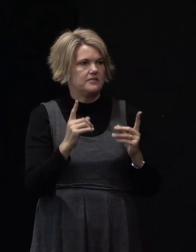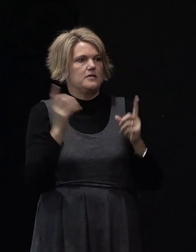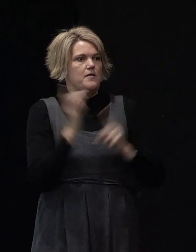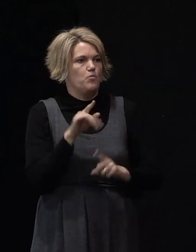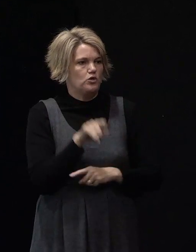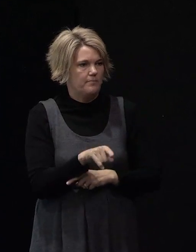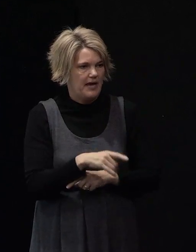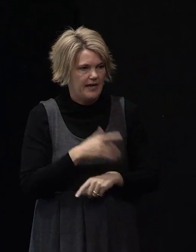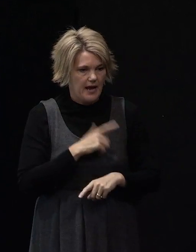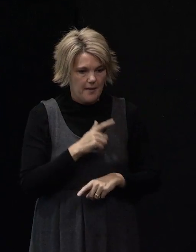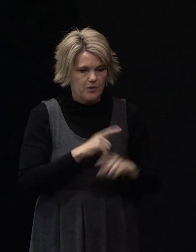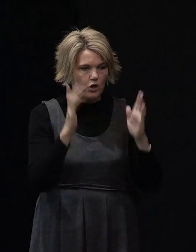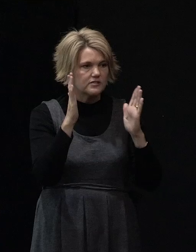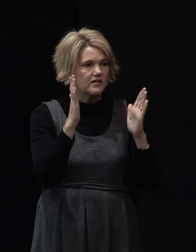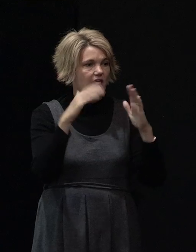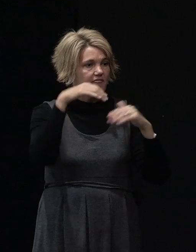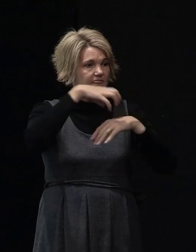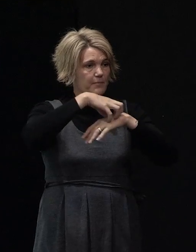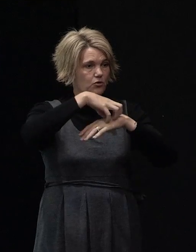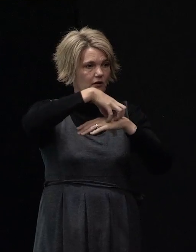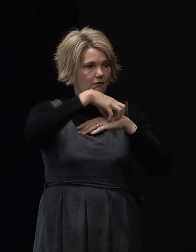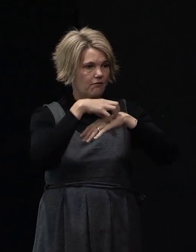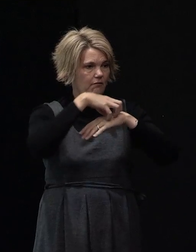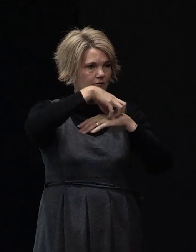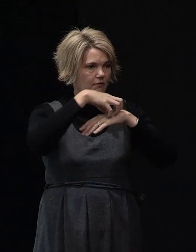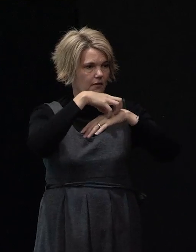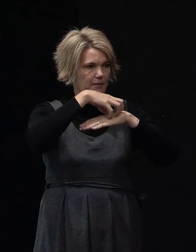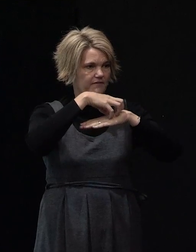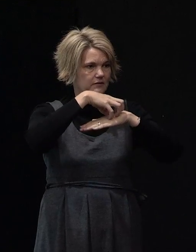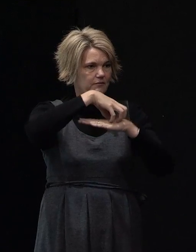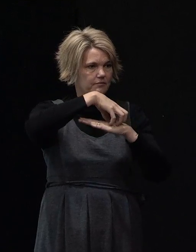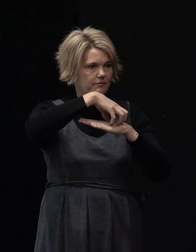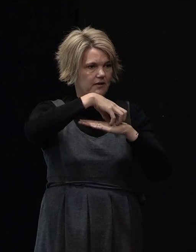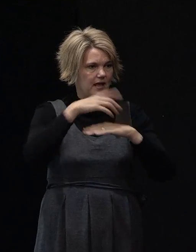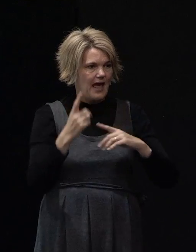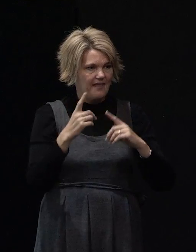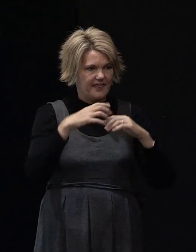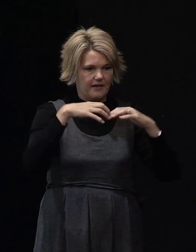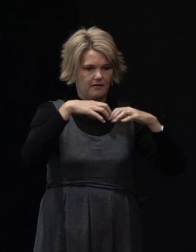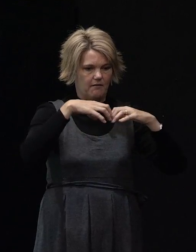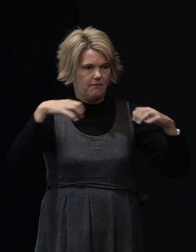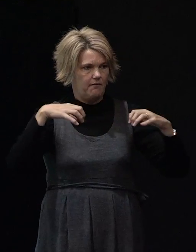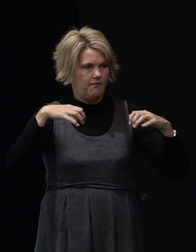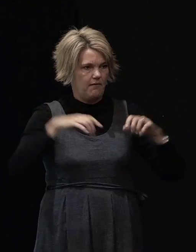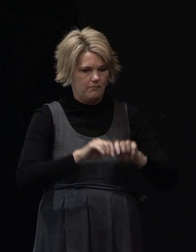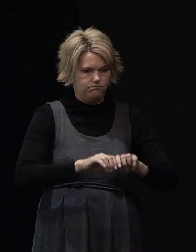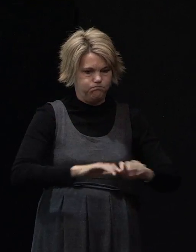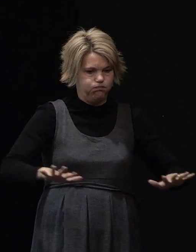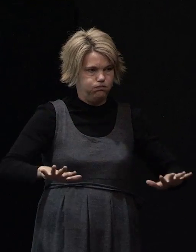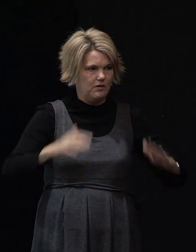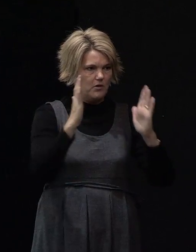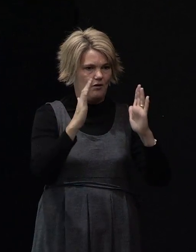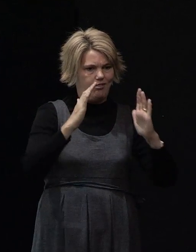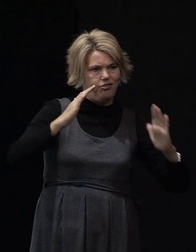can easily ride along with the ground if it's settling as one, but if it's tilting and for that matter pulling apart with lateral spread, the